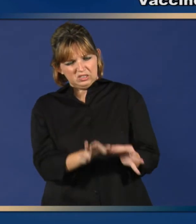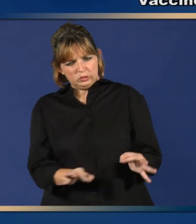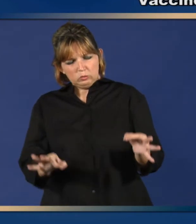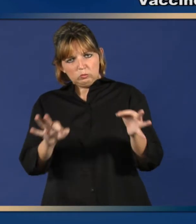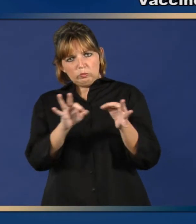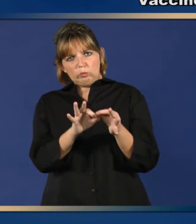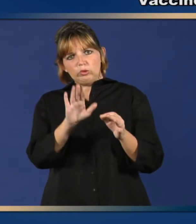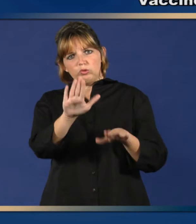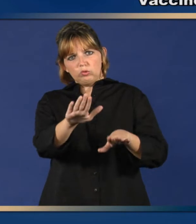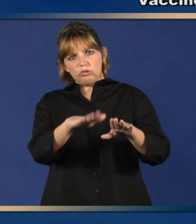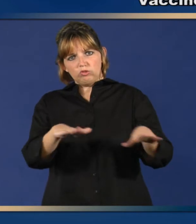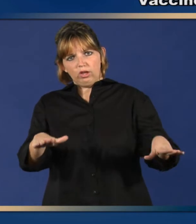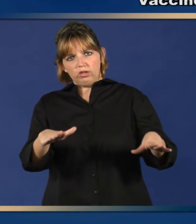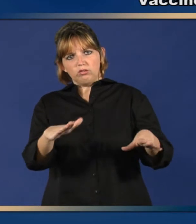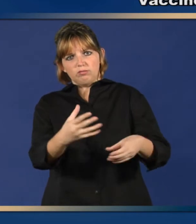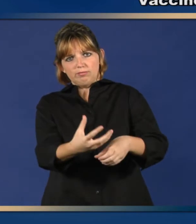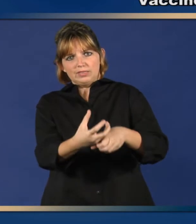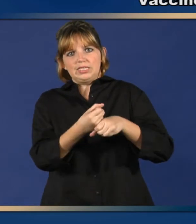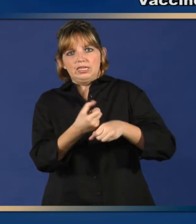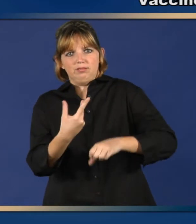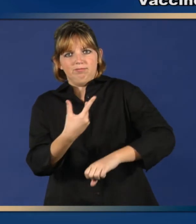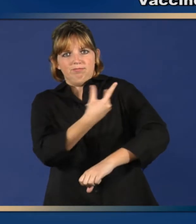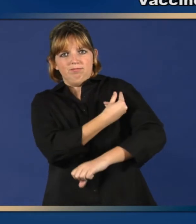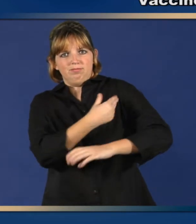recommended childhood vaccines.